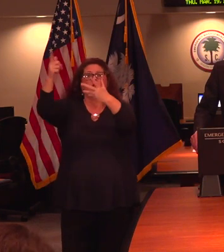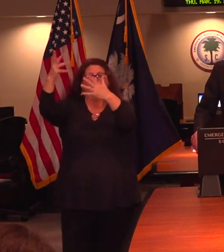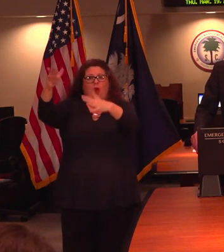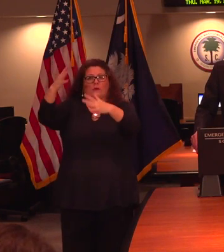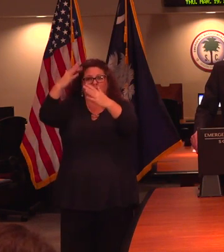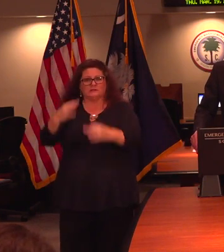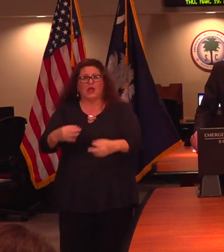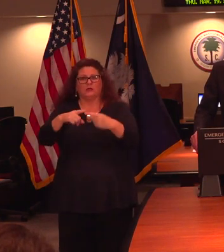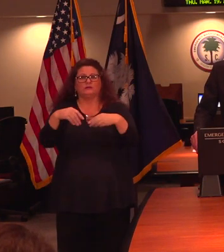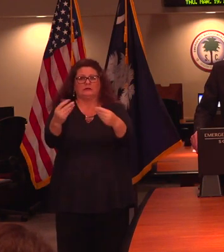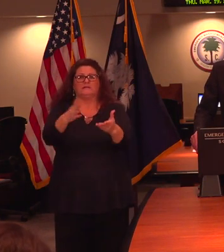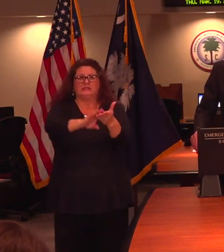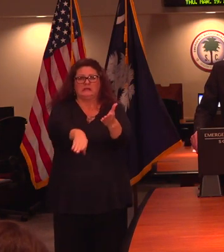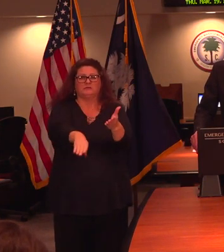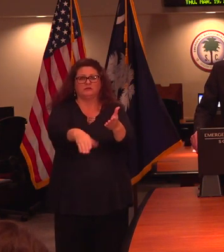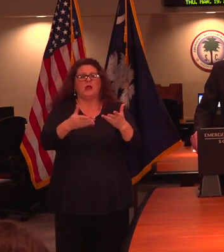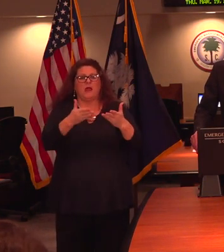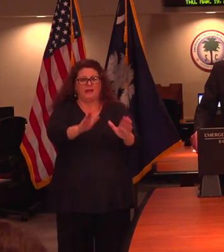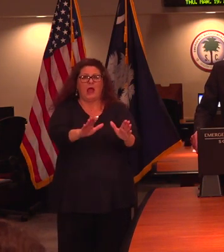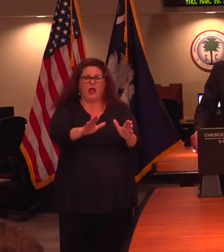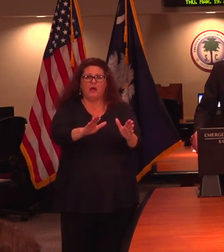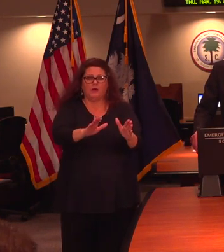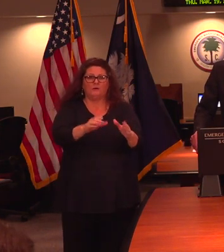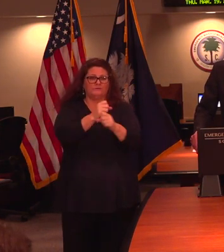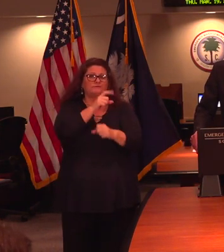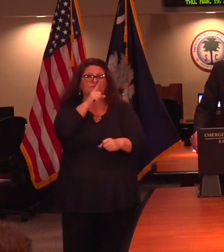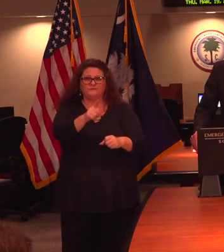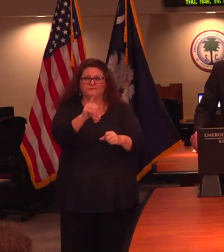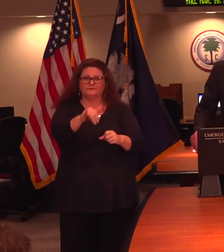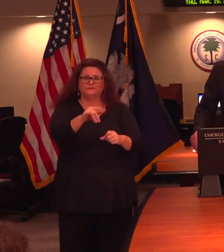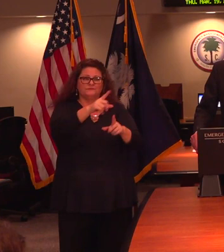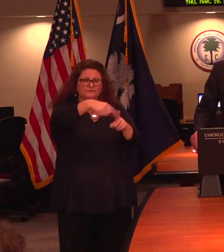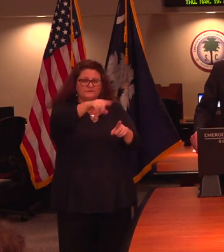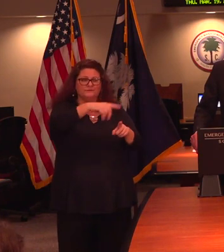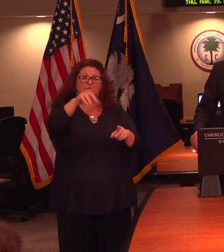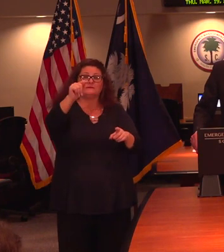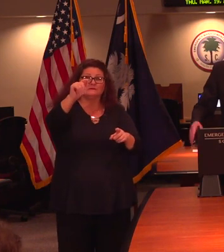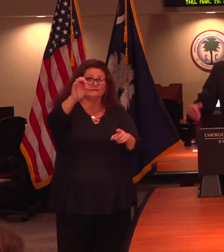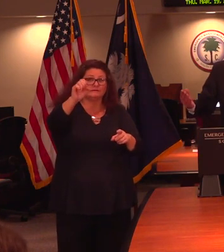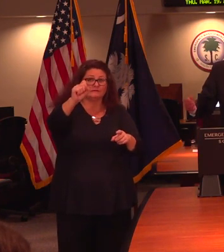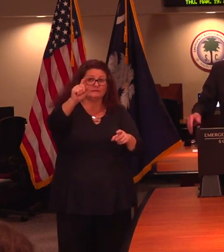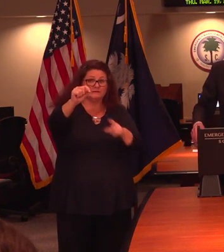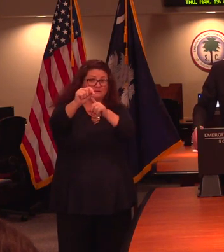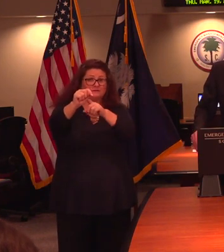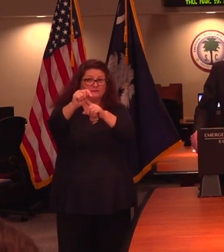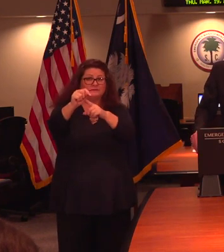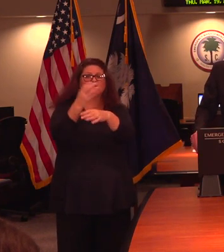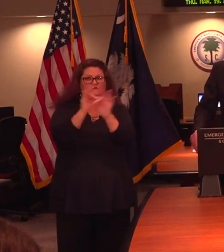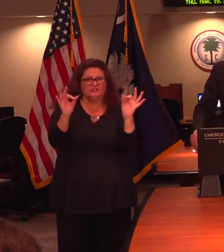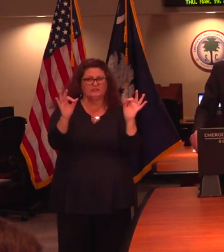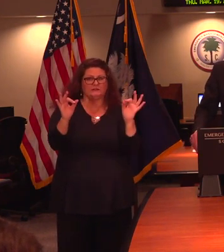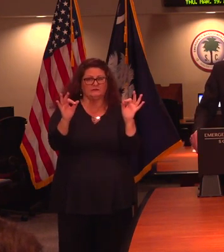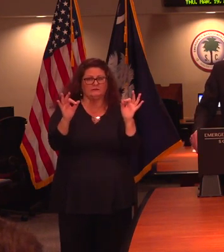exceptions and allowances to see that those being – the tests are being free of